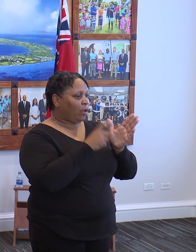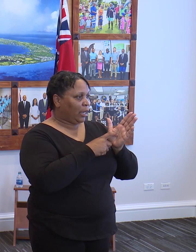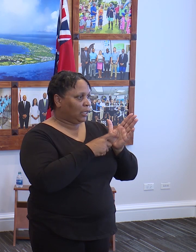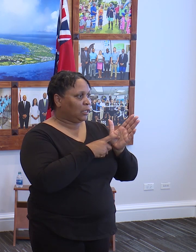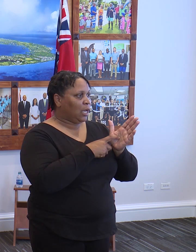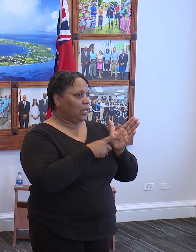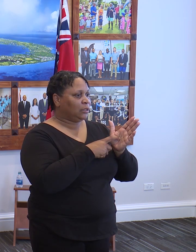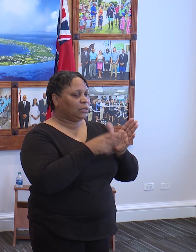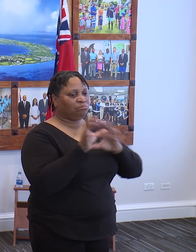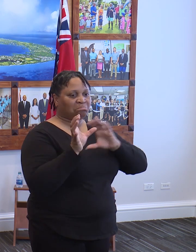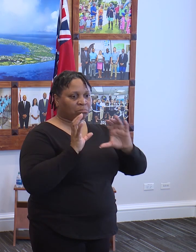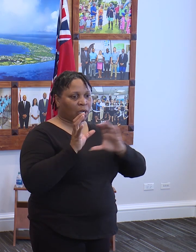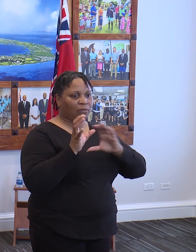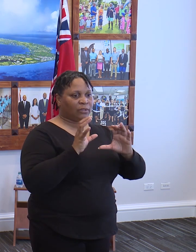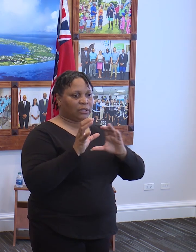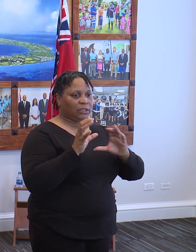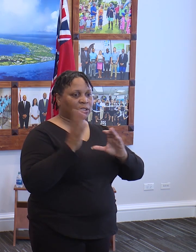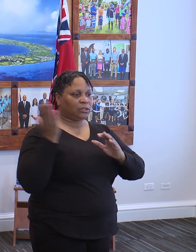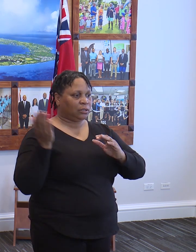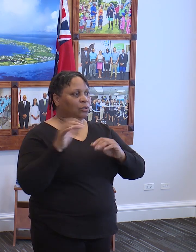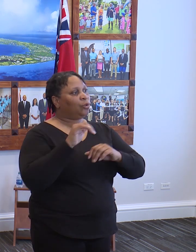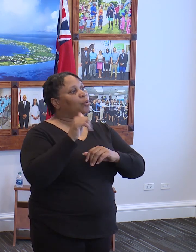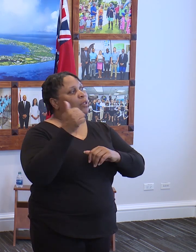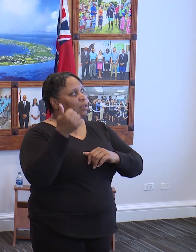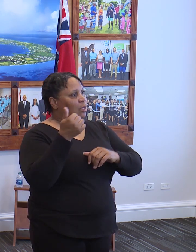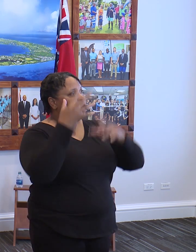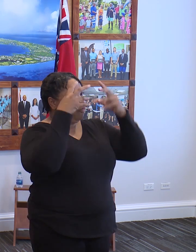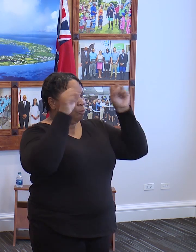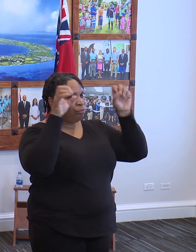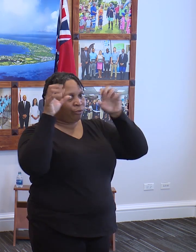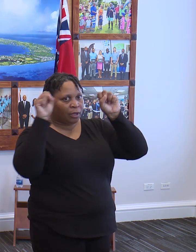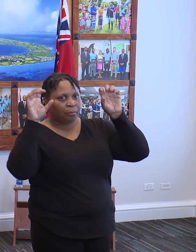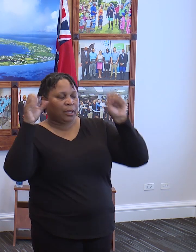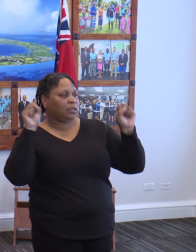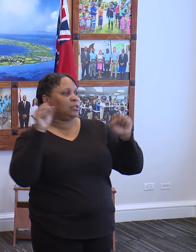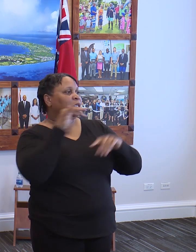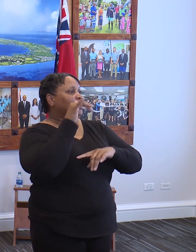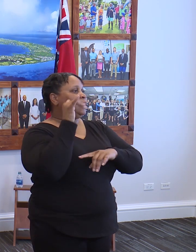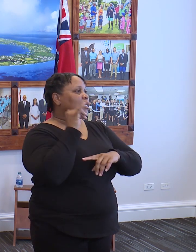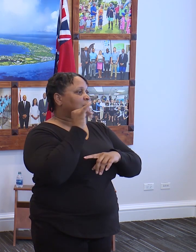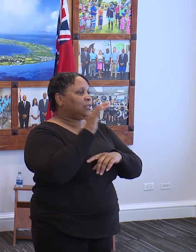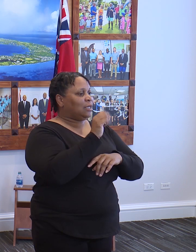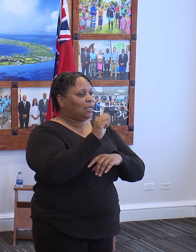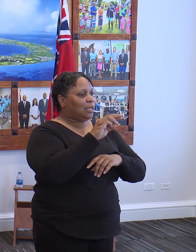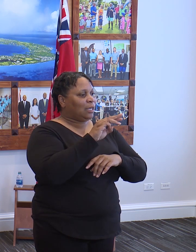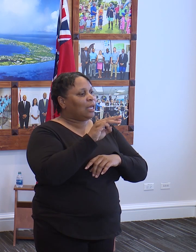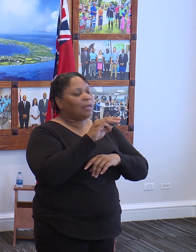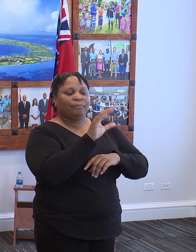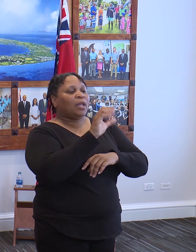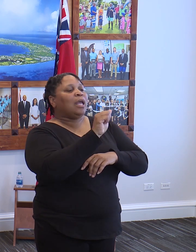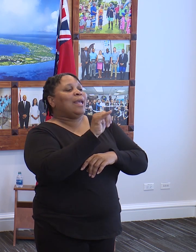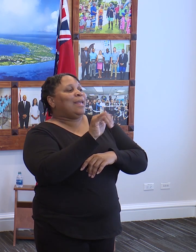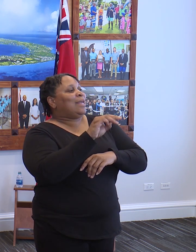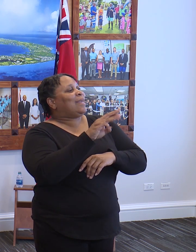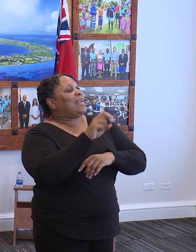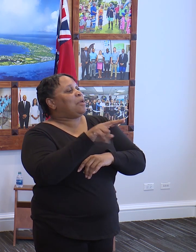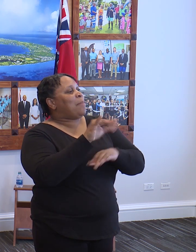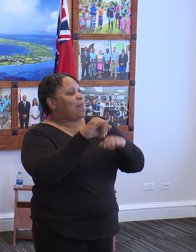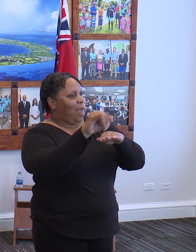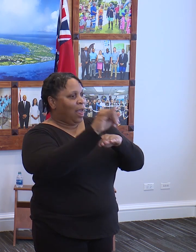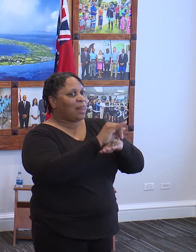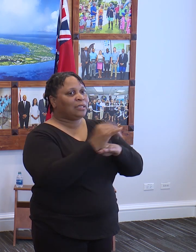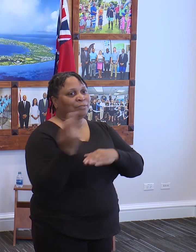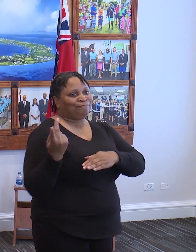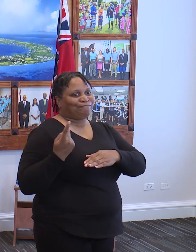conversations with the fellow premiers of the overseas territories. Yesterday the premier of the Cayman Islands and I had a conversation discussion